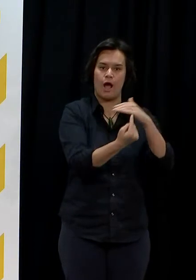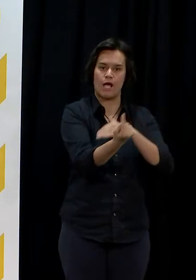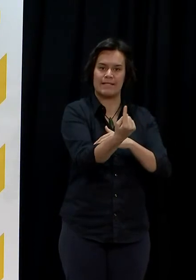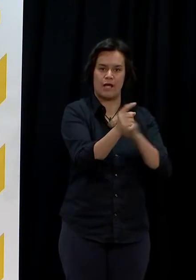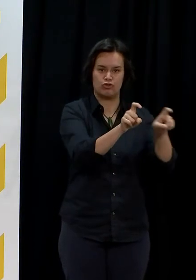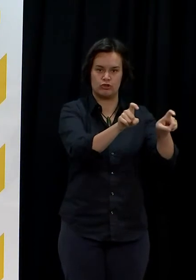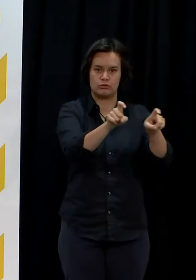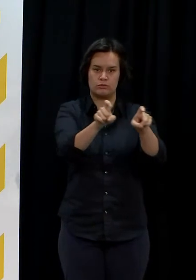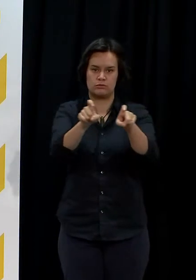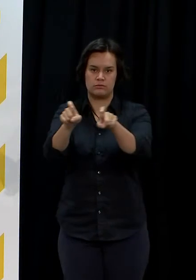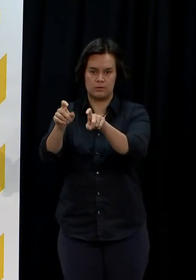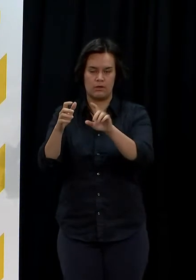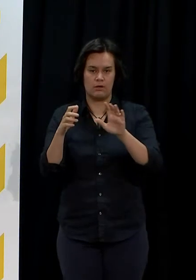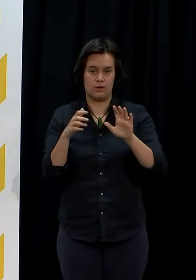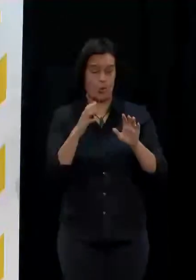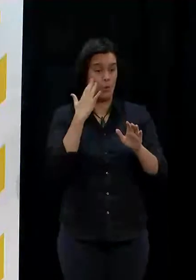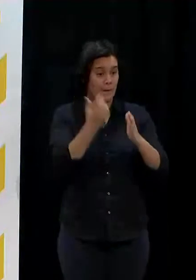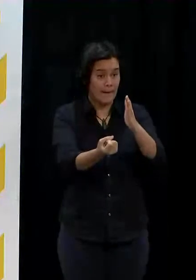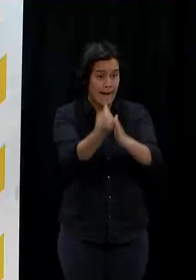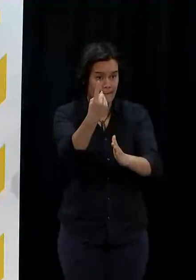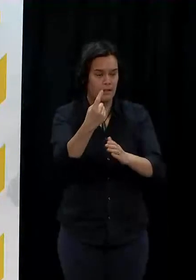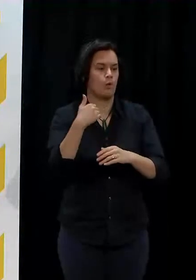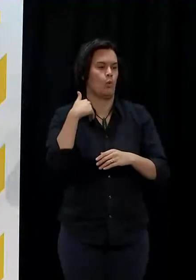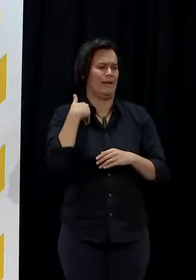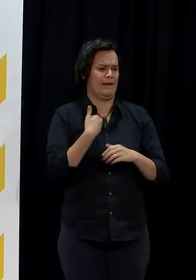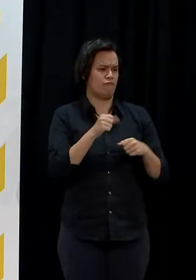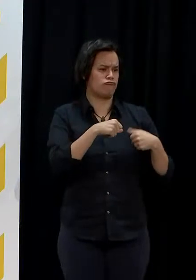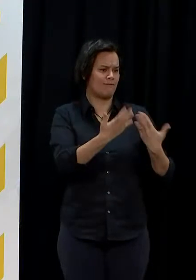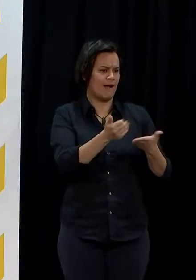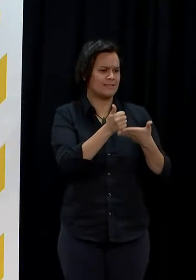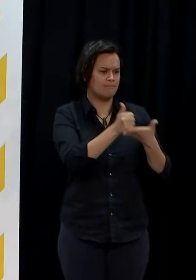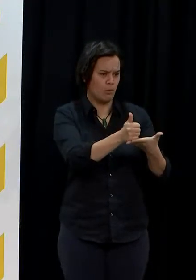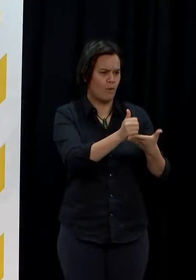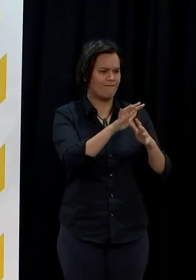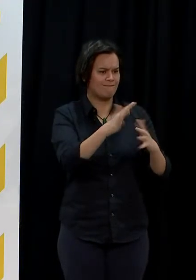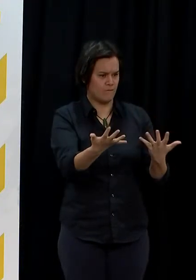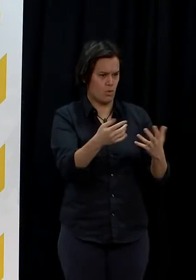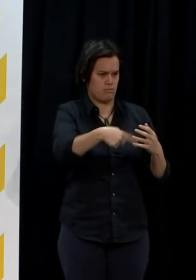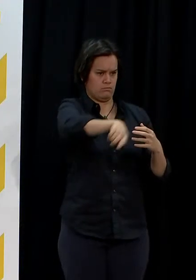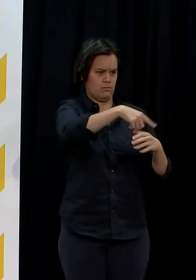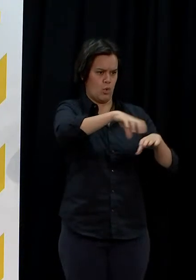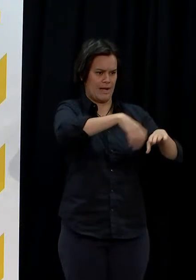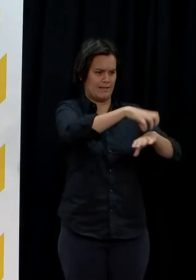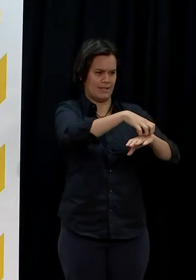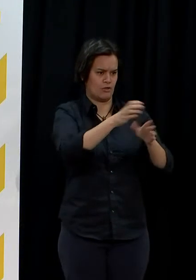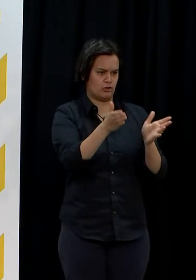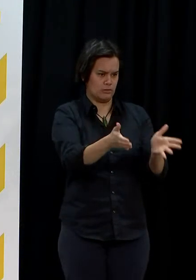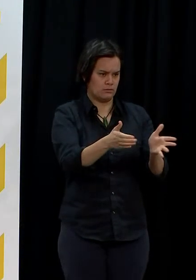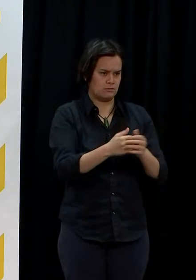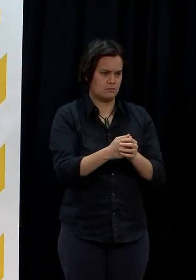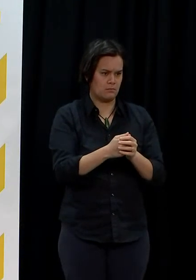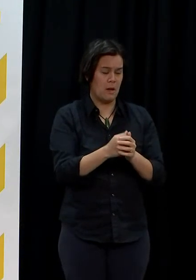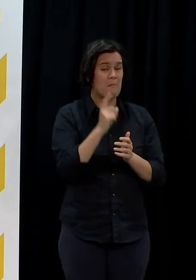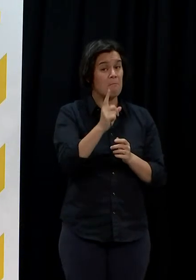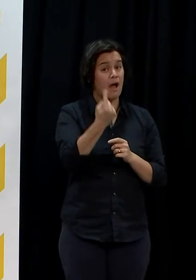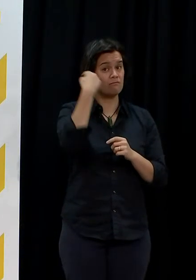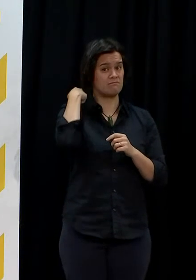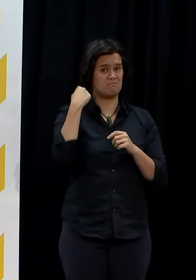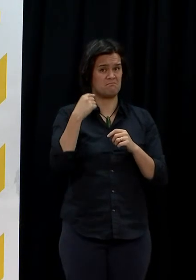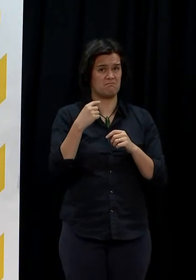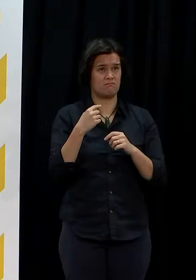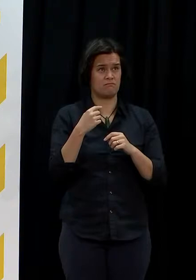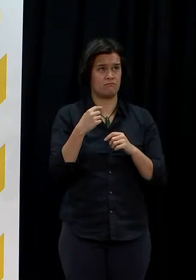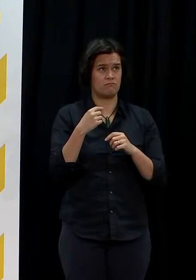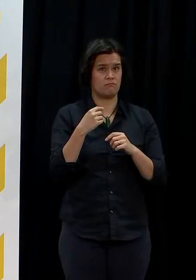in straight away with the funding to support the providers to do that job. In other outbreaks that hasn't always been the case. you didn't see that for instance in other